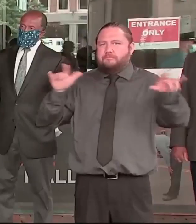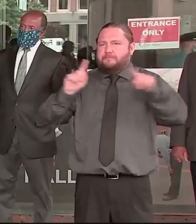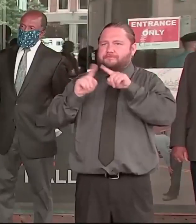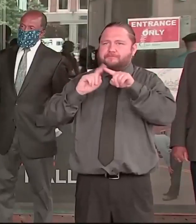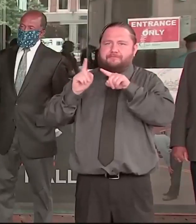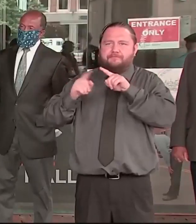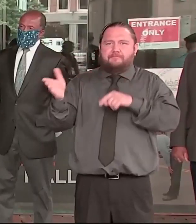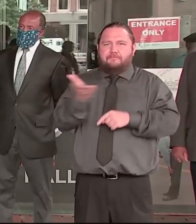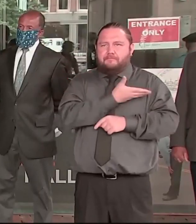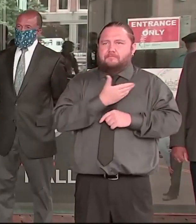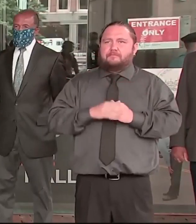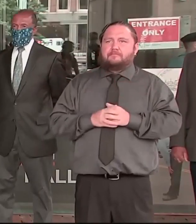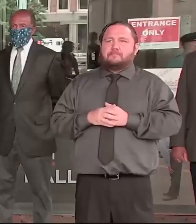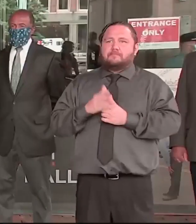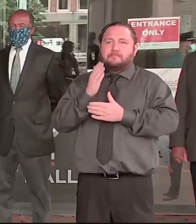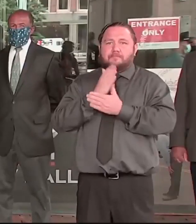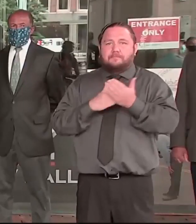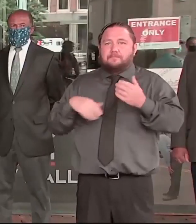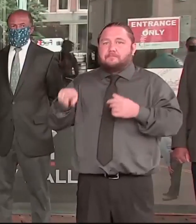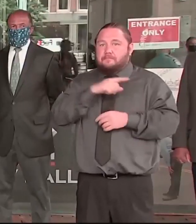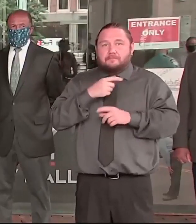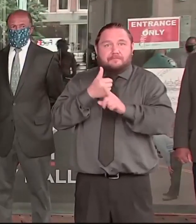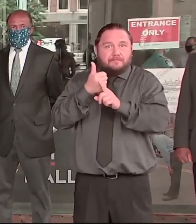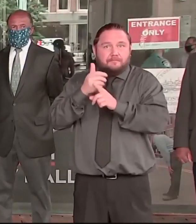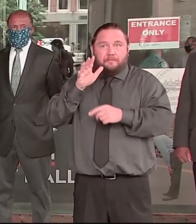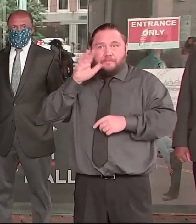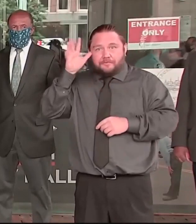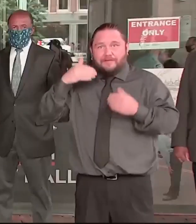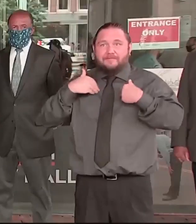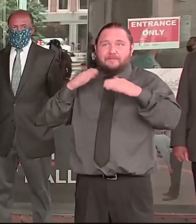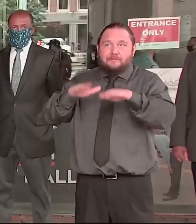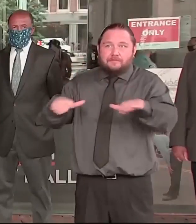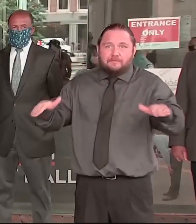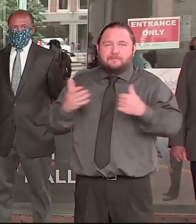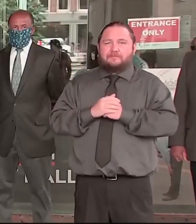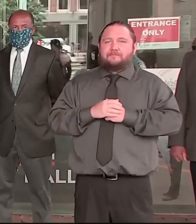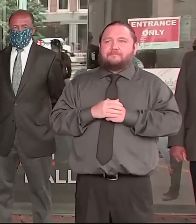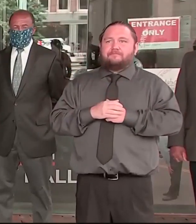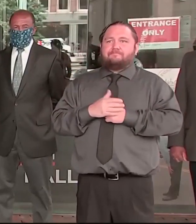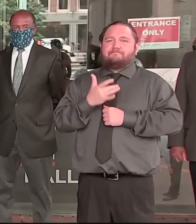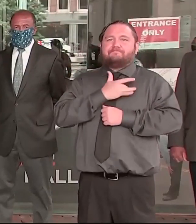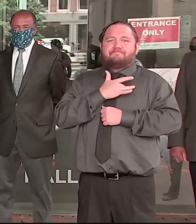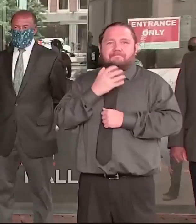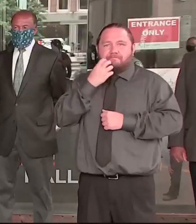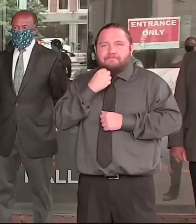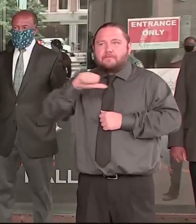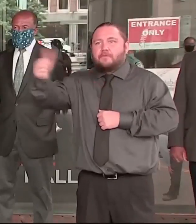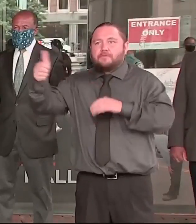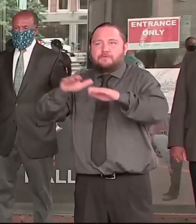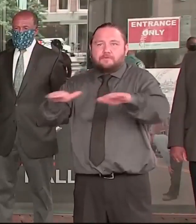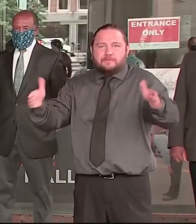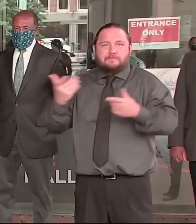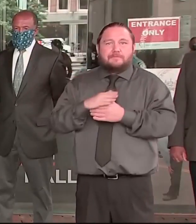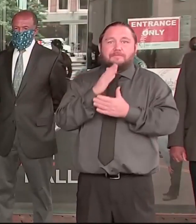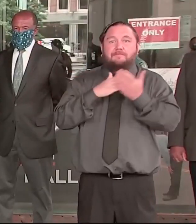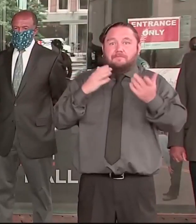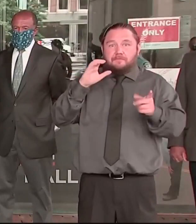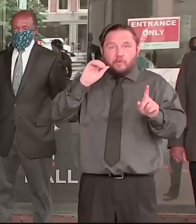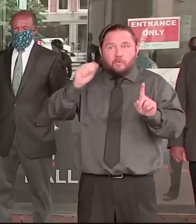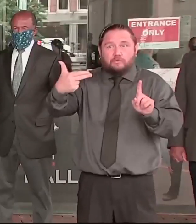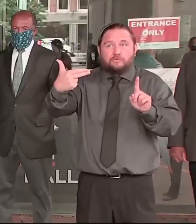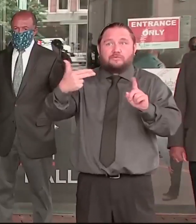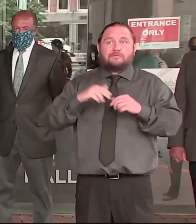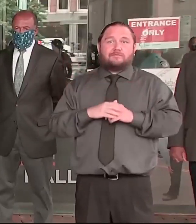mothers and fathers who love their children. They're coaches and mentors in our community, and they, too,